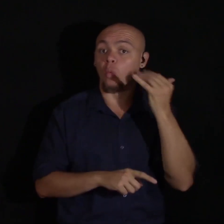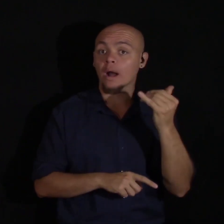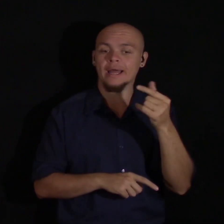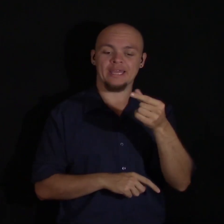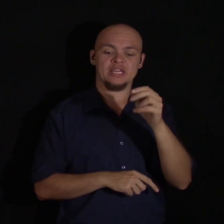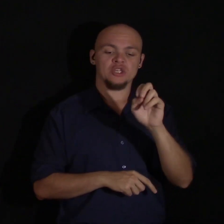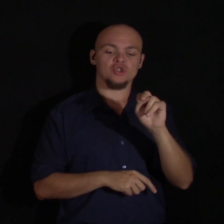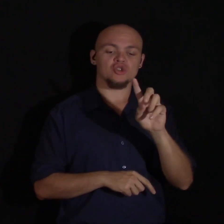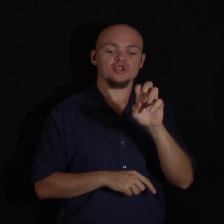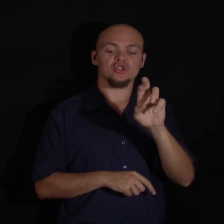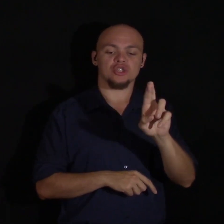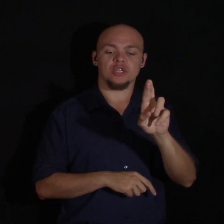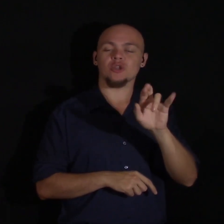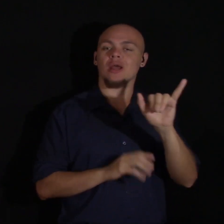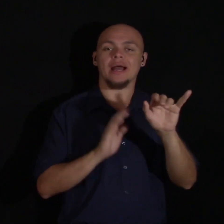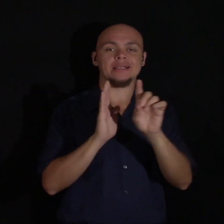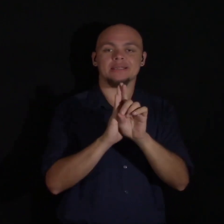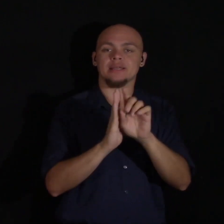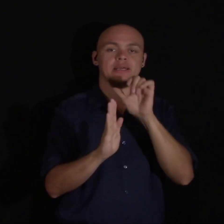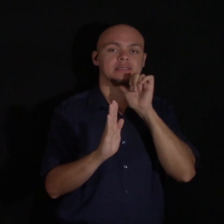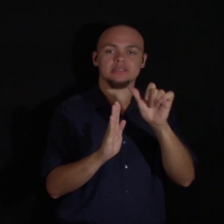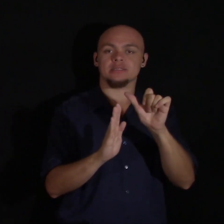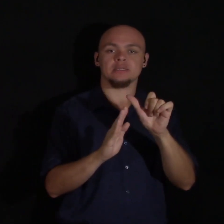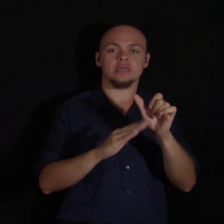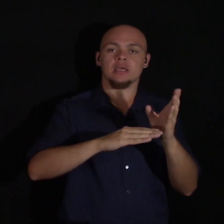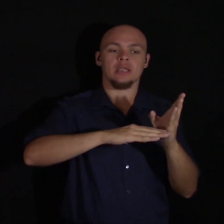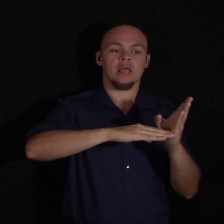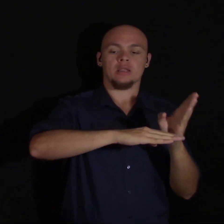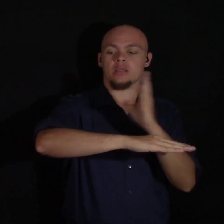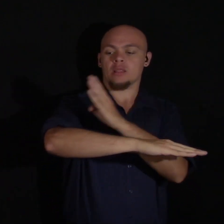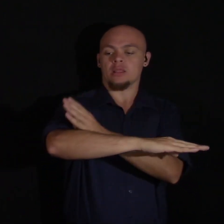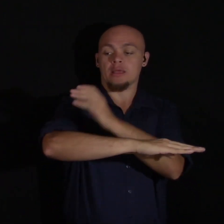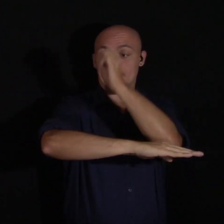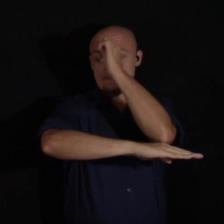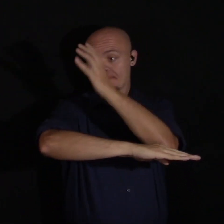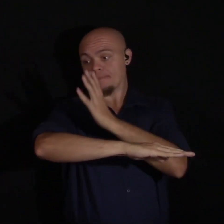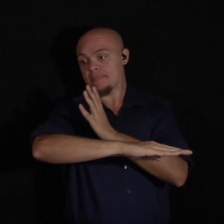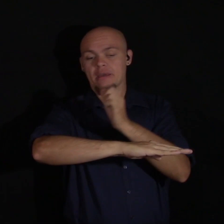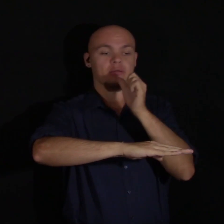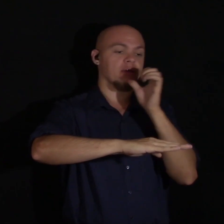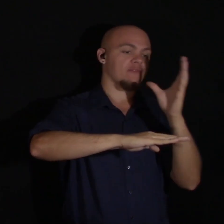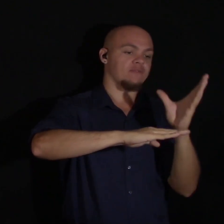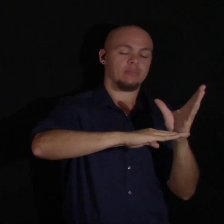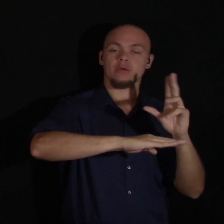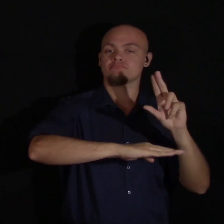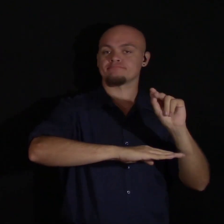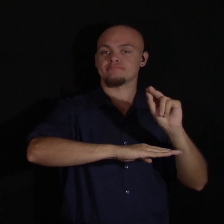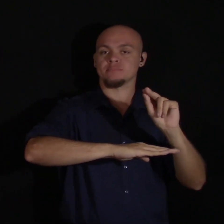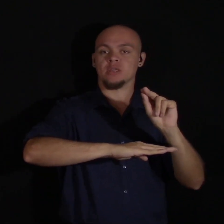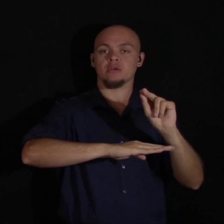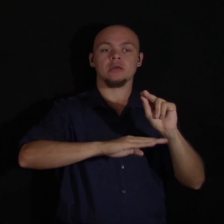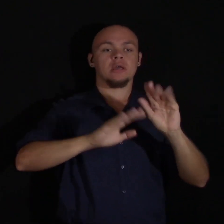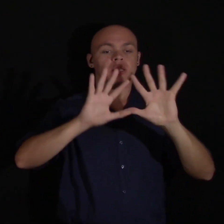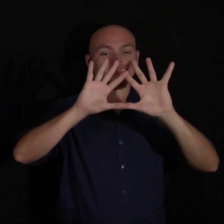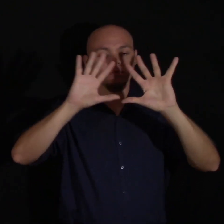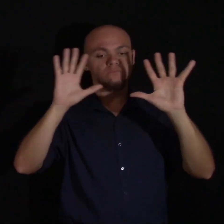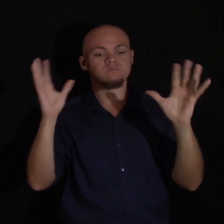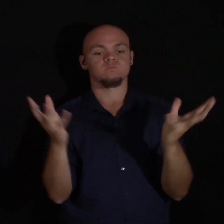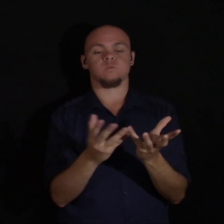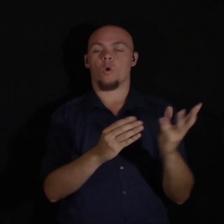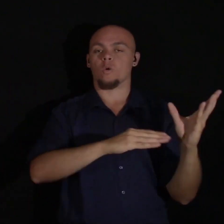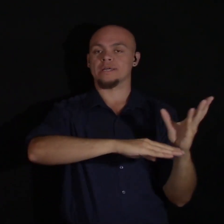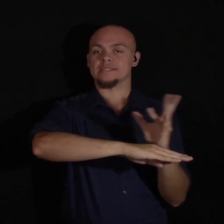is not a straight line. It's not male and female at either end. It is a whole entire spectrum.